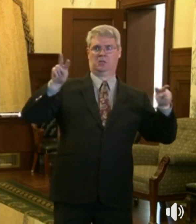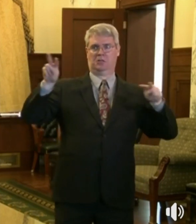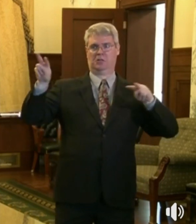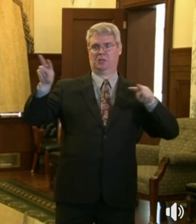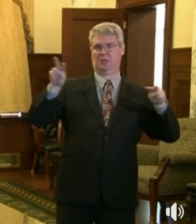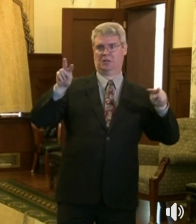way out.